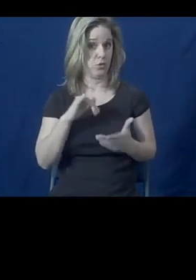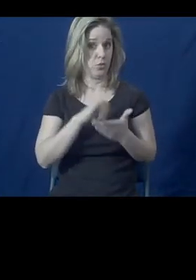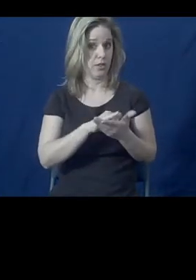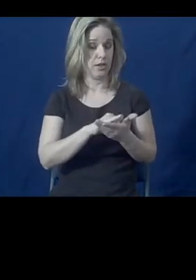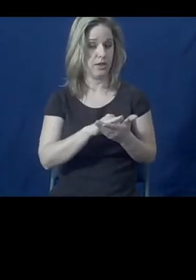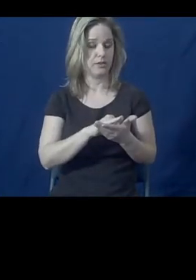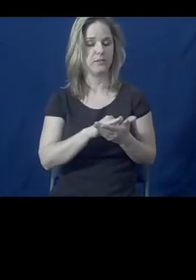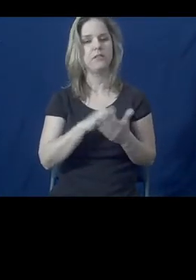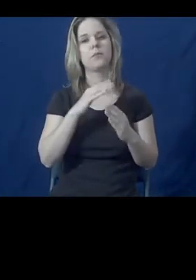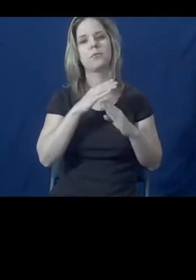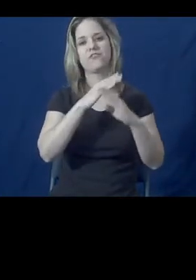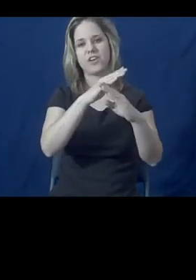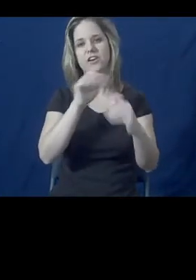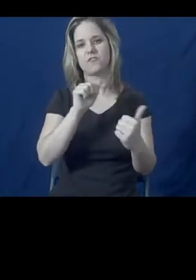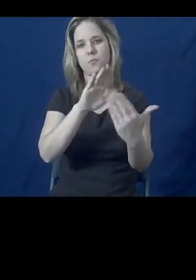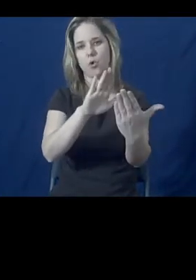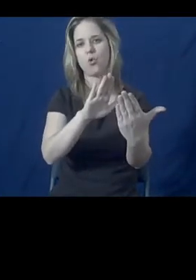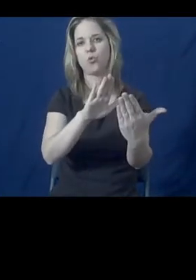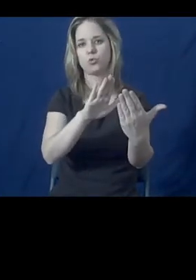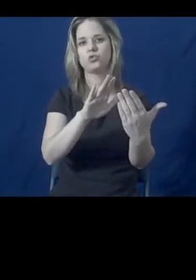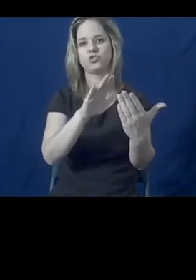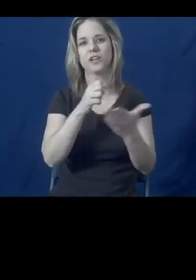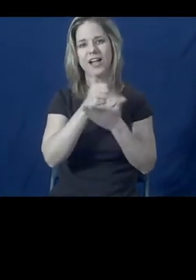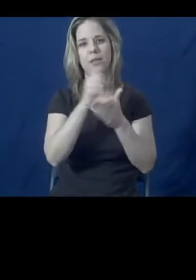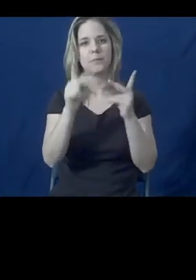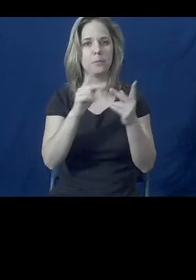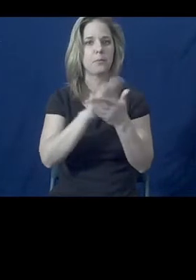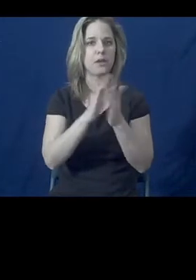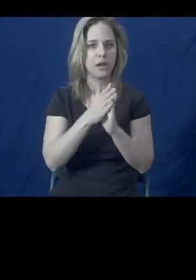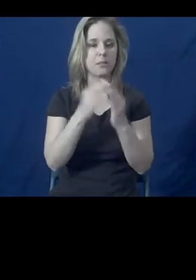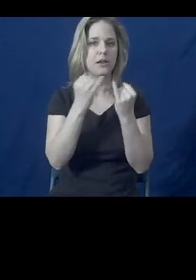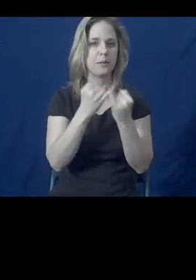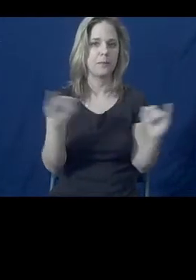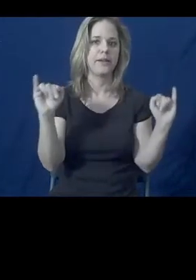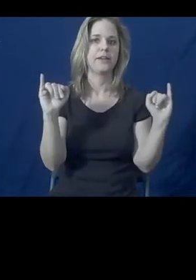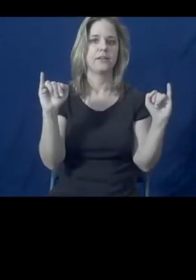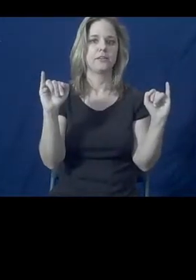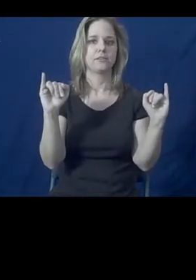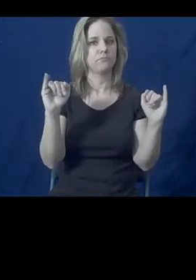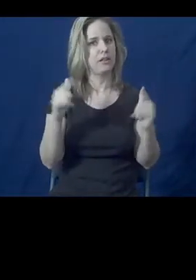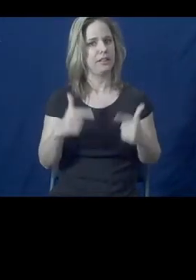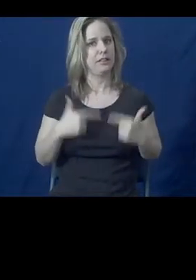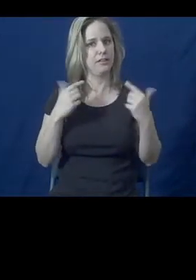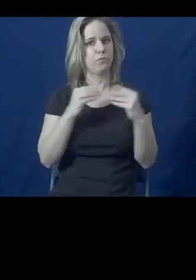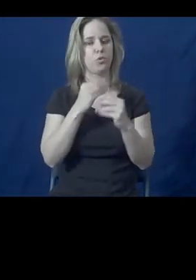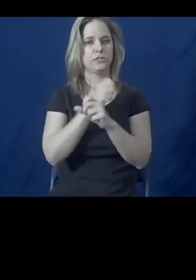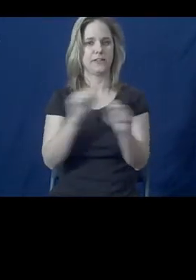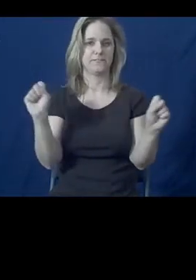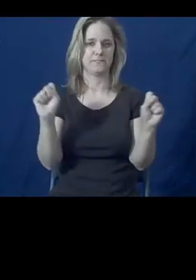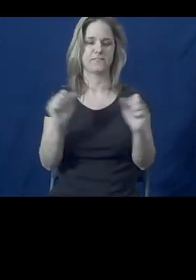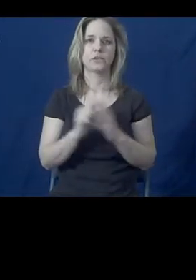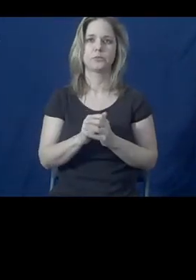It's a preventive approach to help people be independent and live safely.